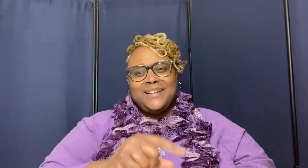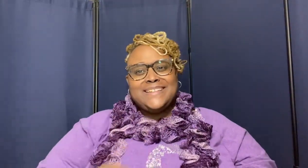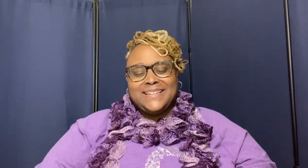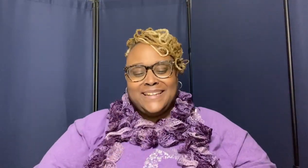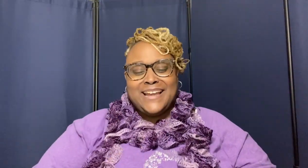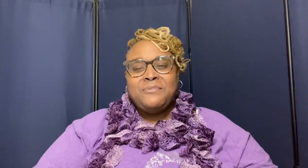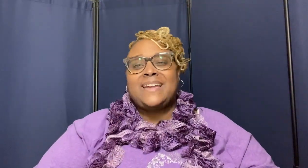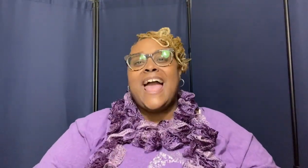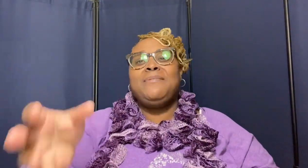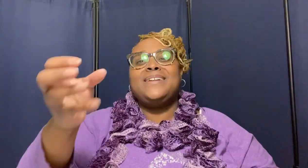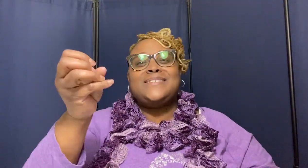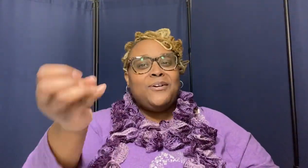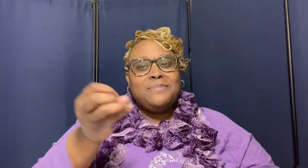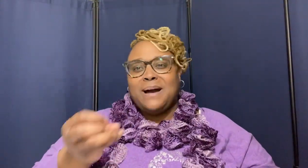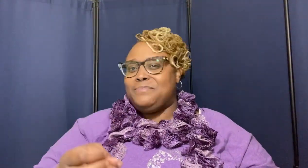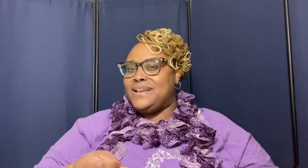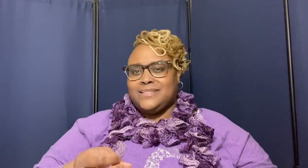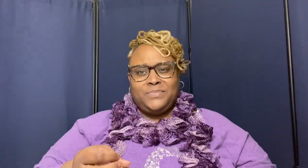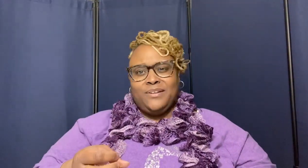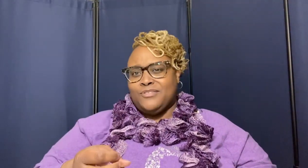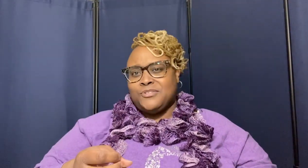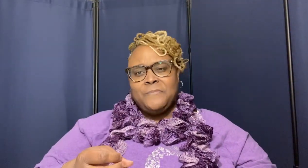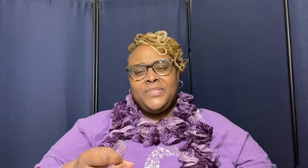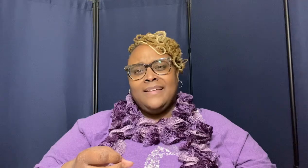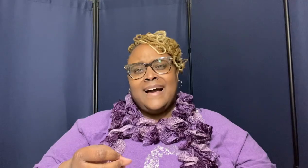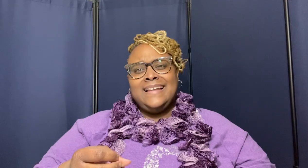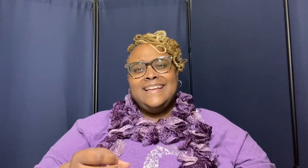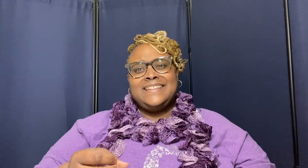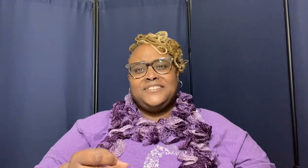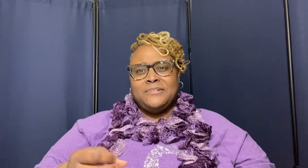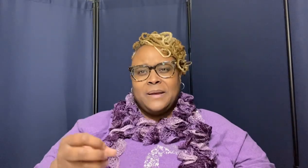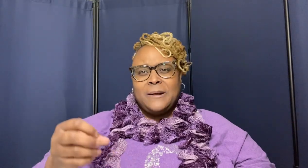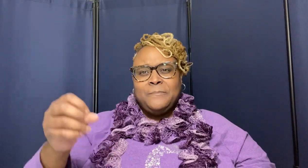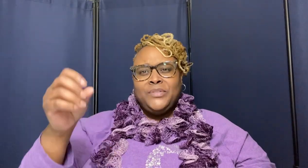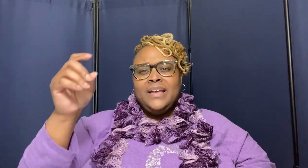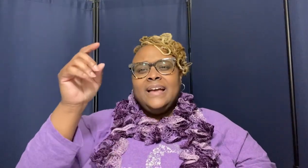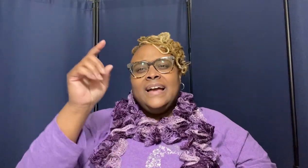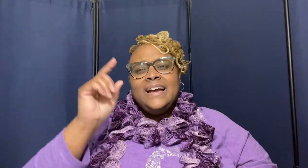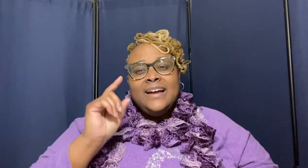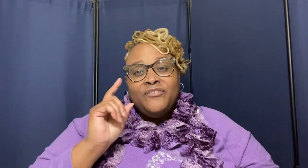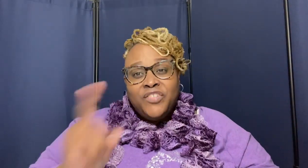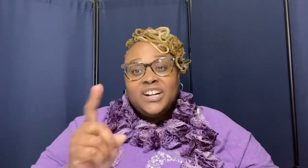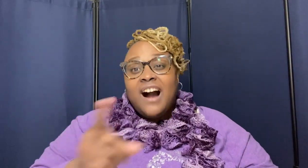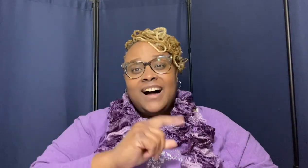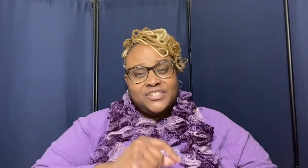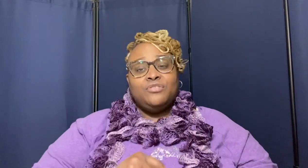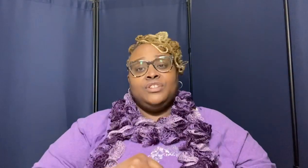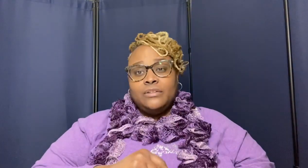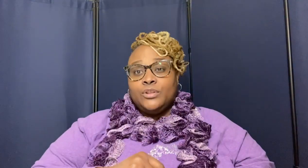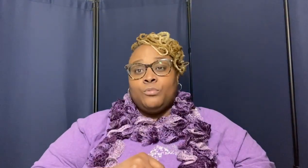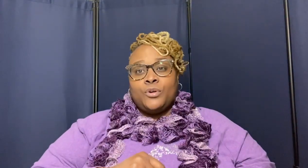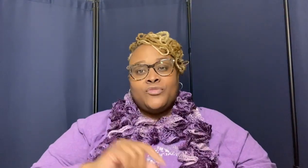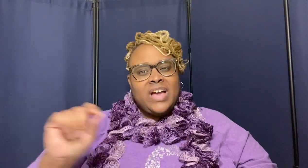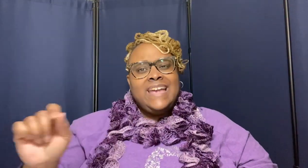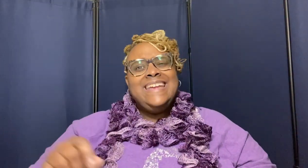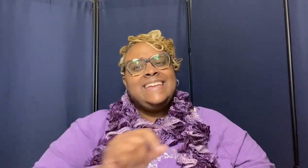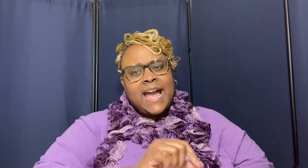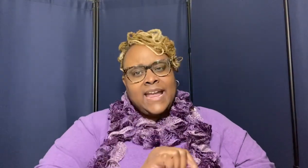lesson today we came here to talk about being spiritual huh listen to me for god so loved the world that he gave